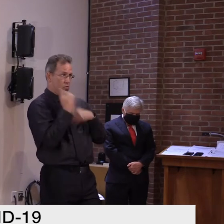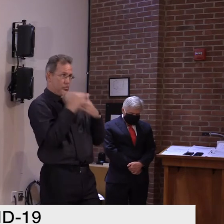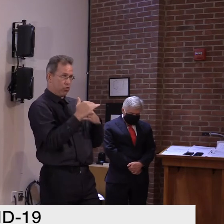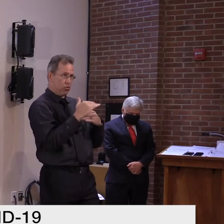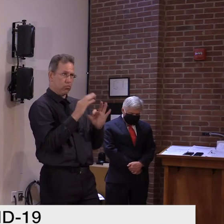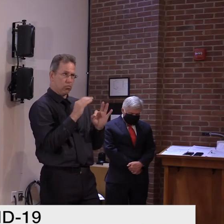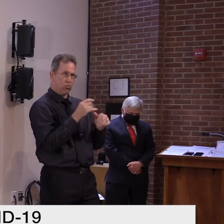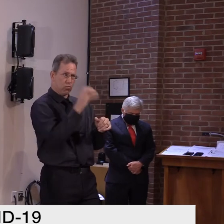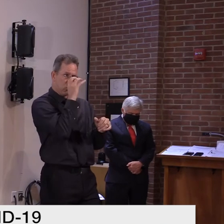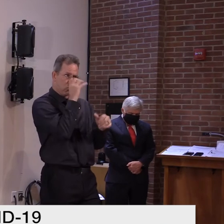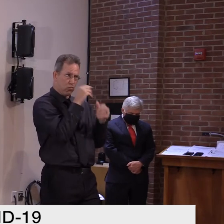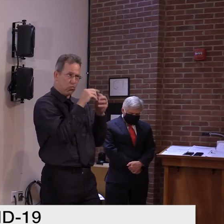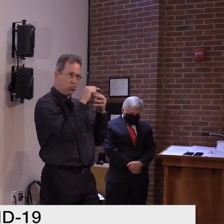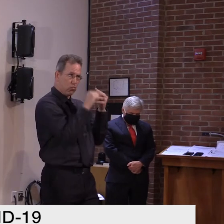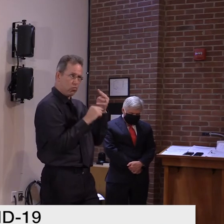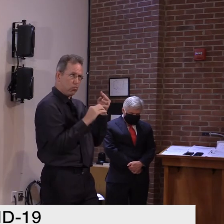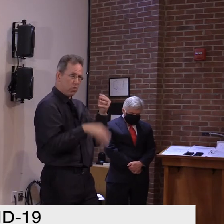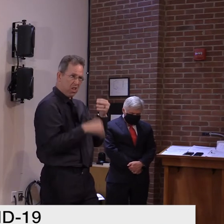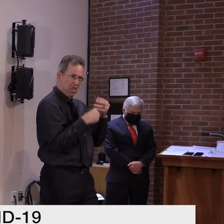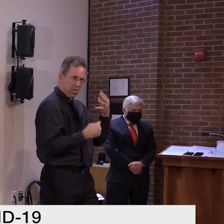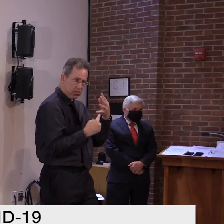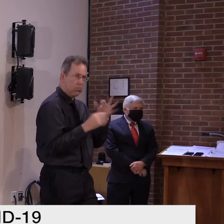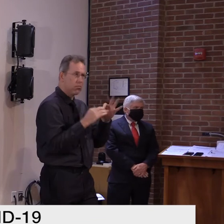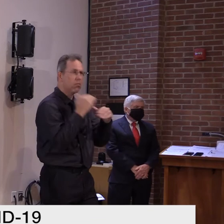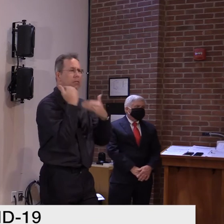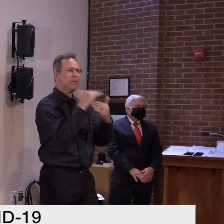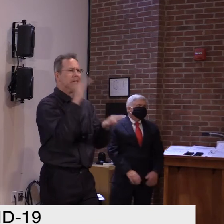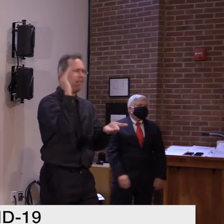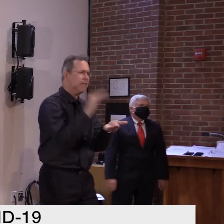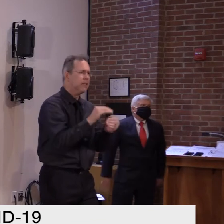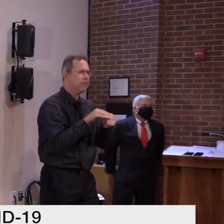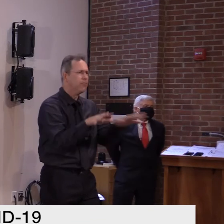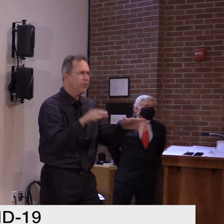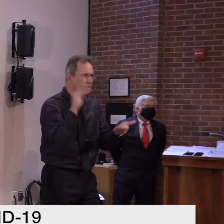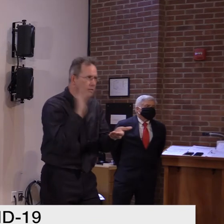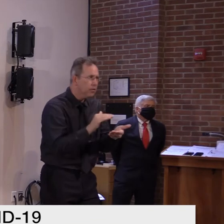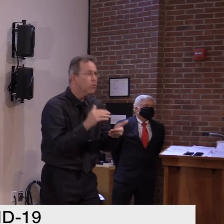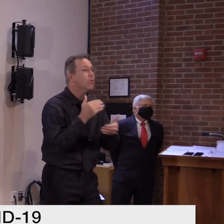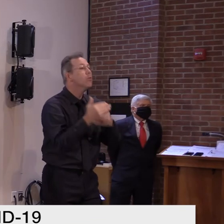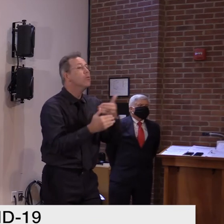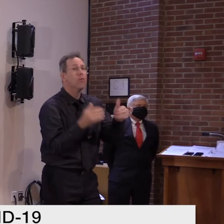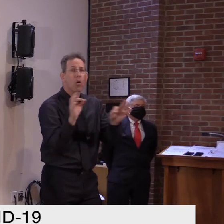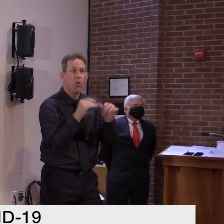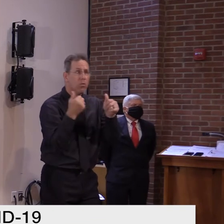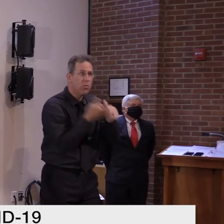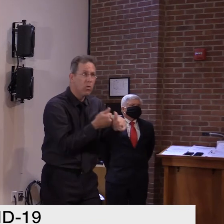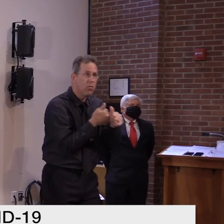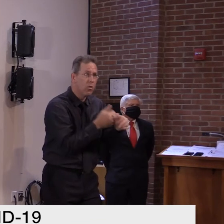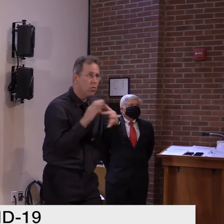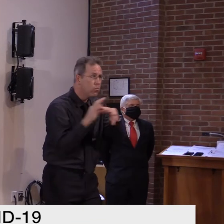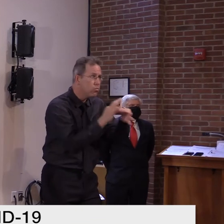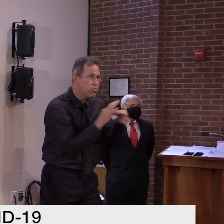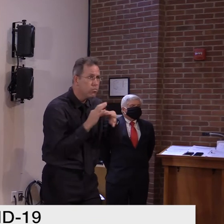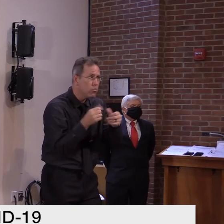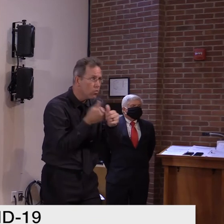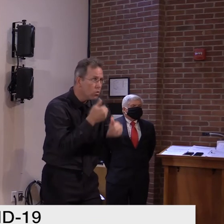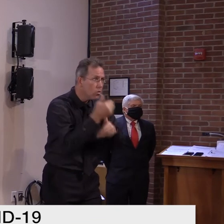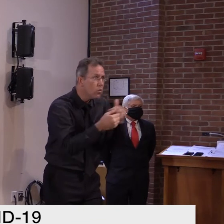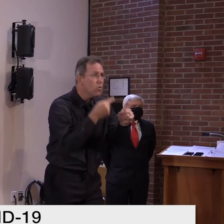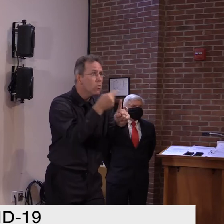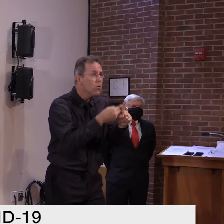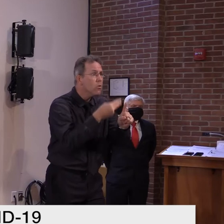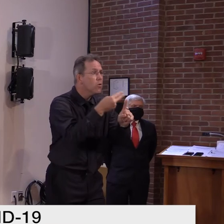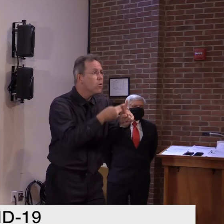the spread of the virus. Uh, that we'll work our way through this over the next month, month and a half, and that there will be brighter days ahead.